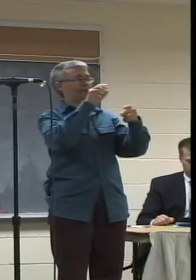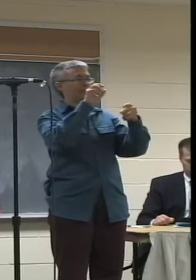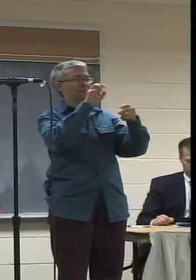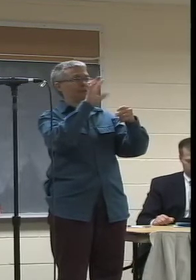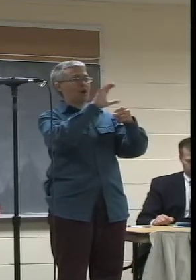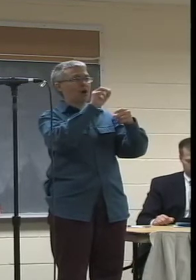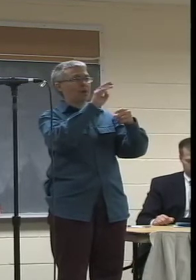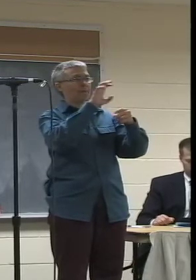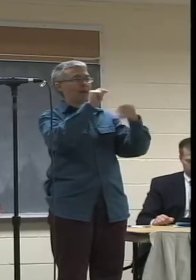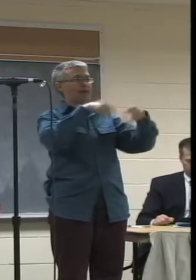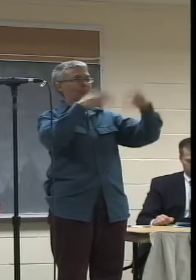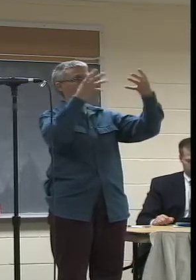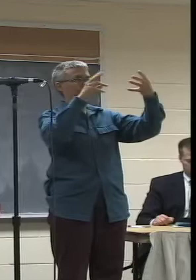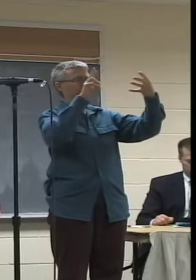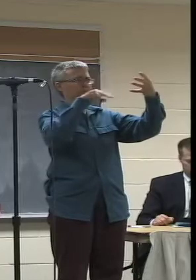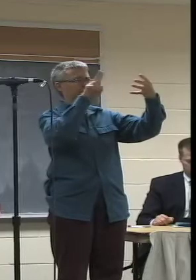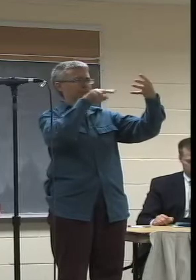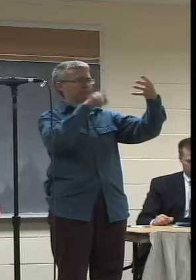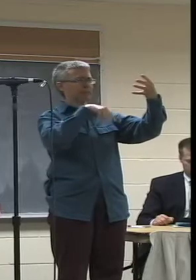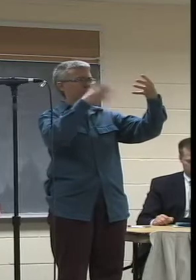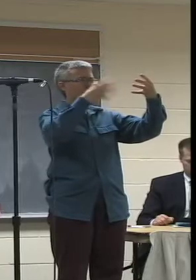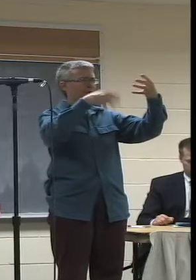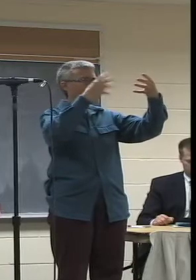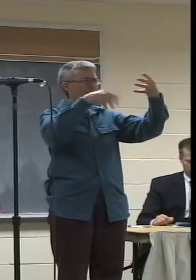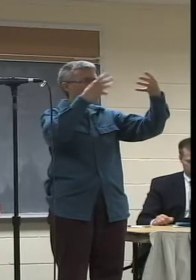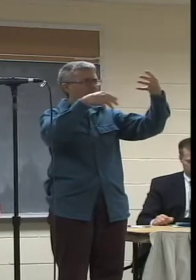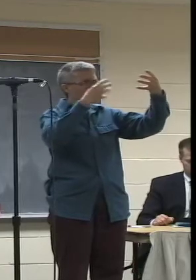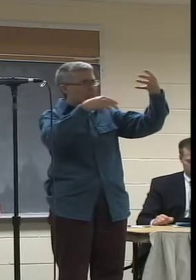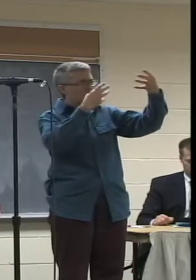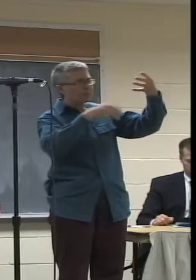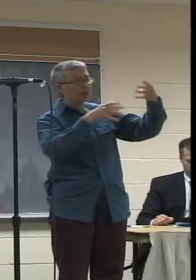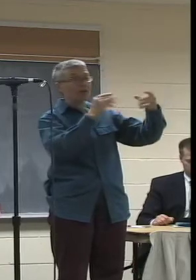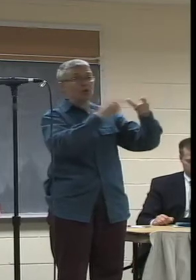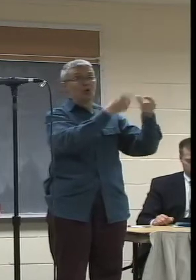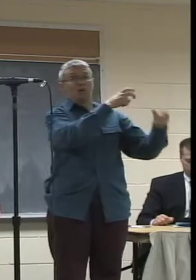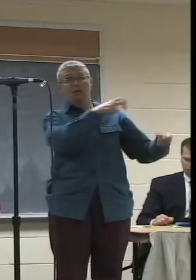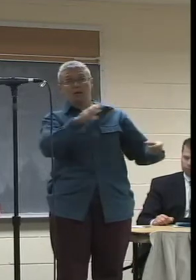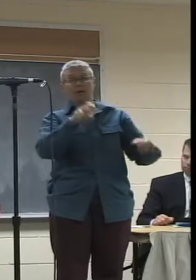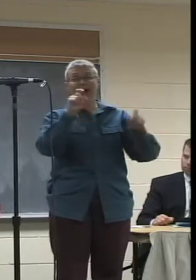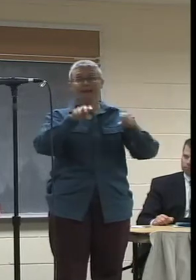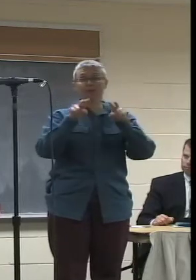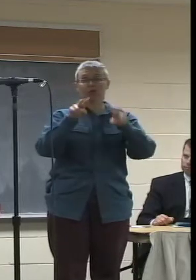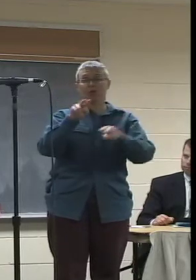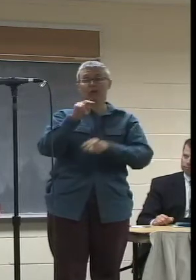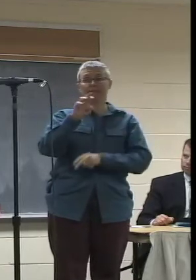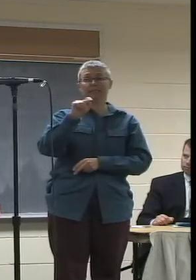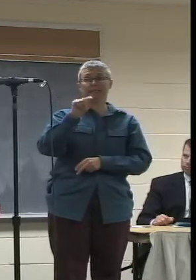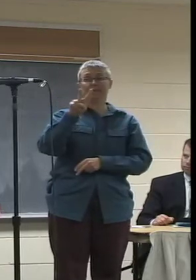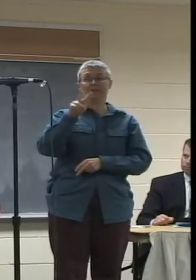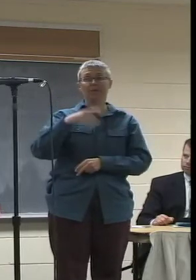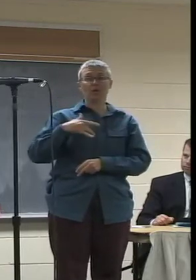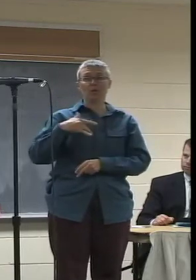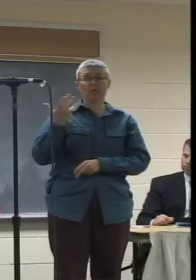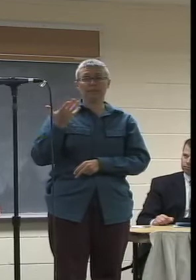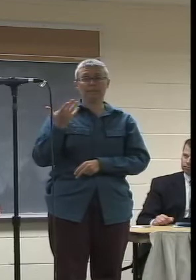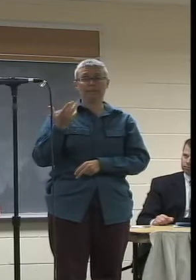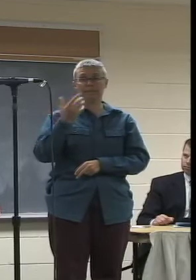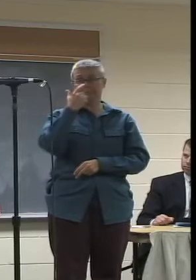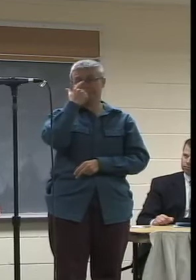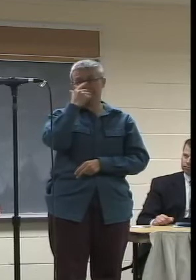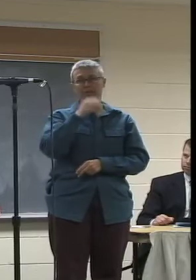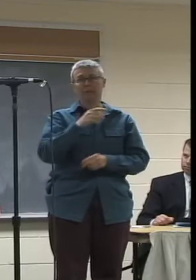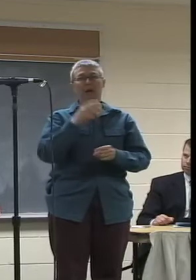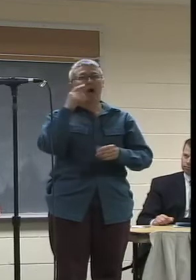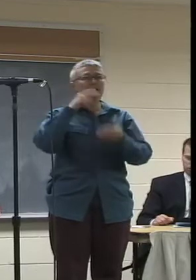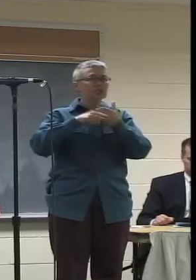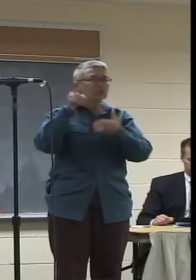ago of simply surfing to NCTV when they're not watching the thing that they've looked up on some program